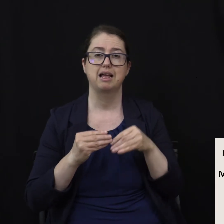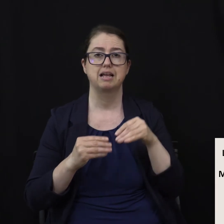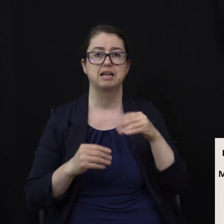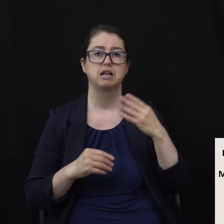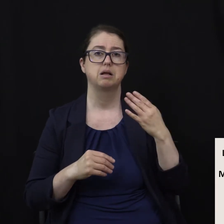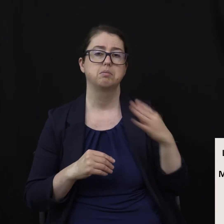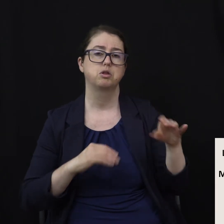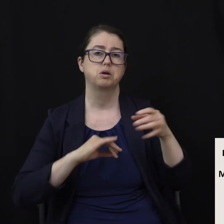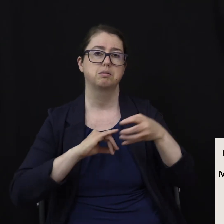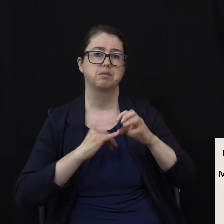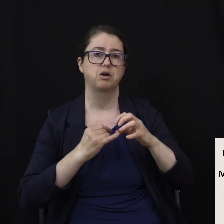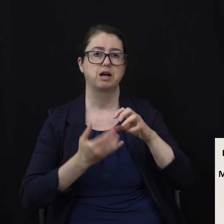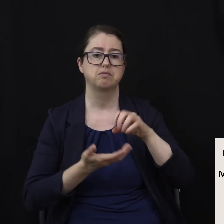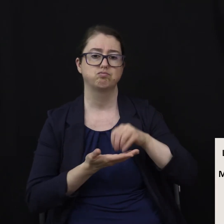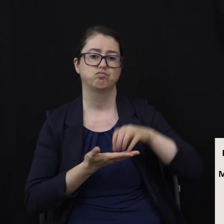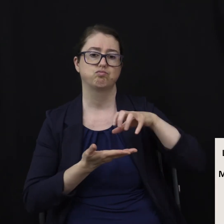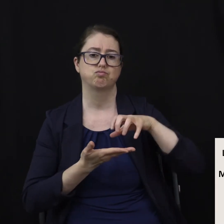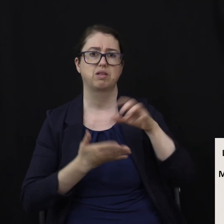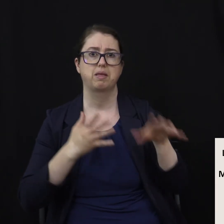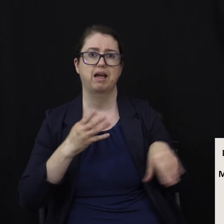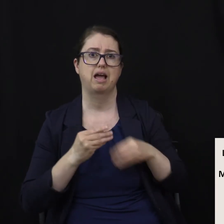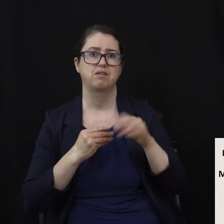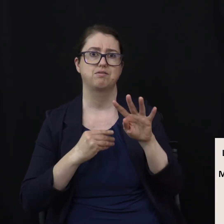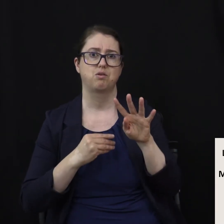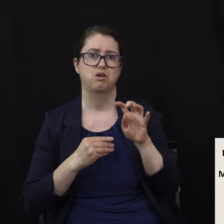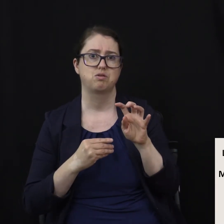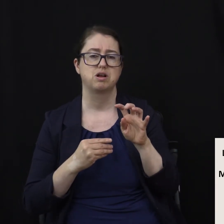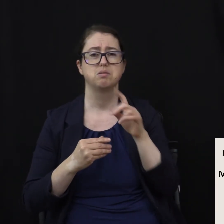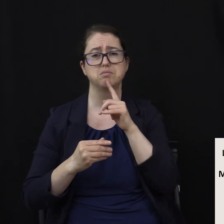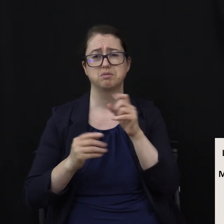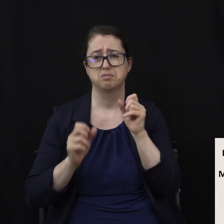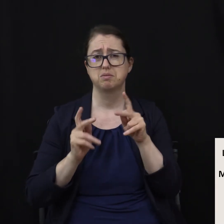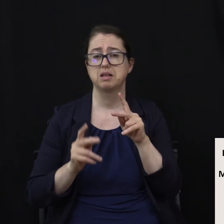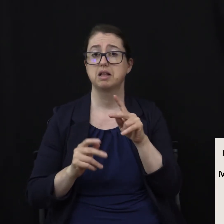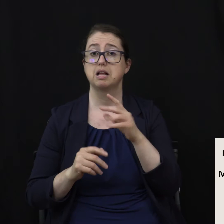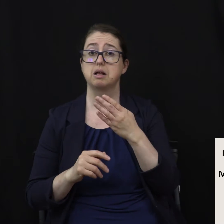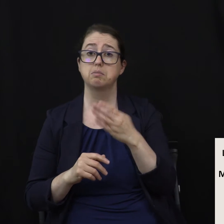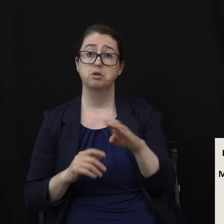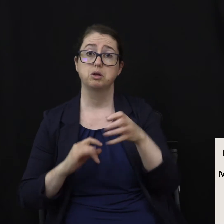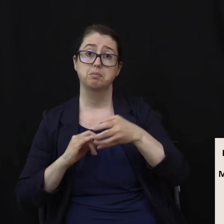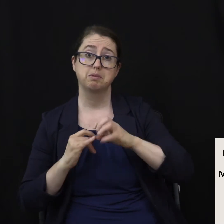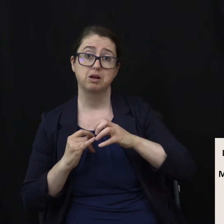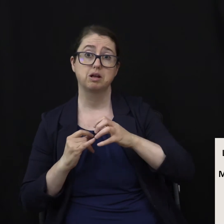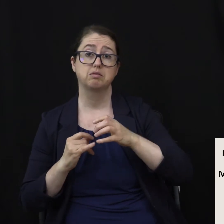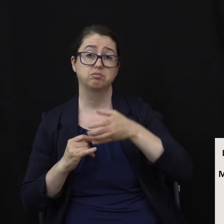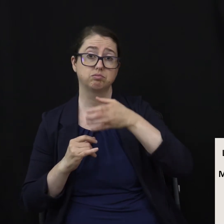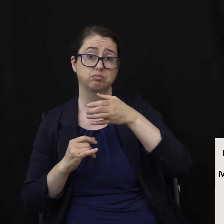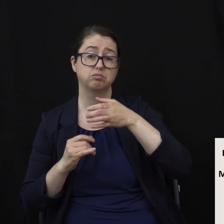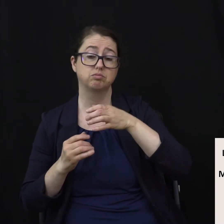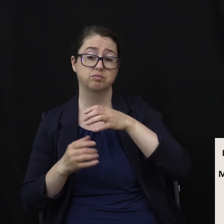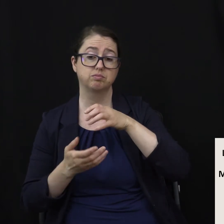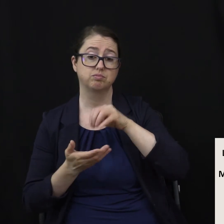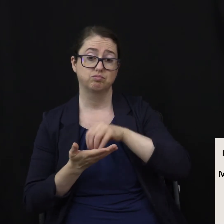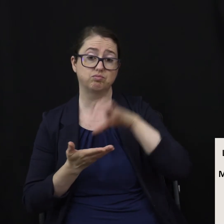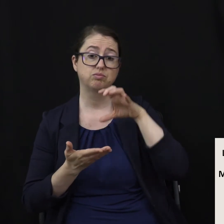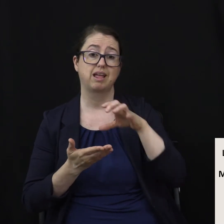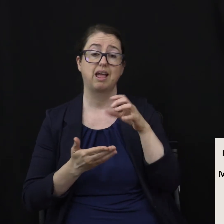400 calories, and for many people, the blueberry muffin and the morning latte is their daily breakfast. Unfortunately,